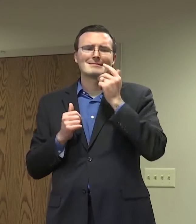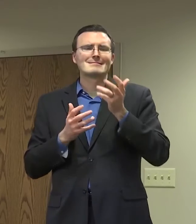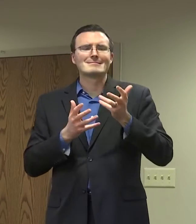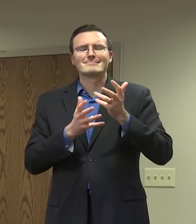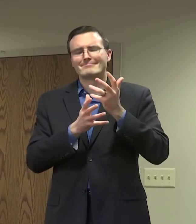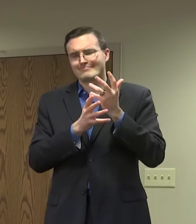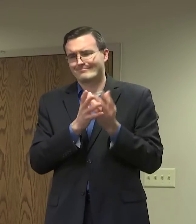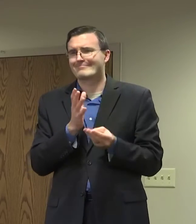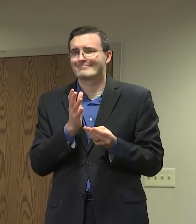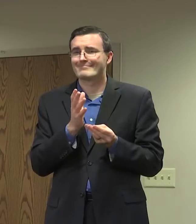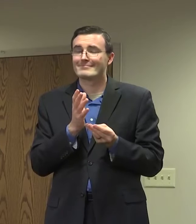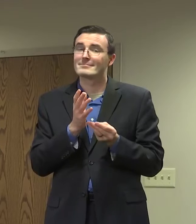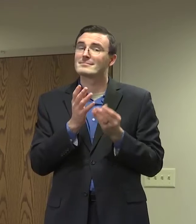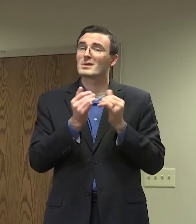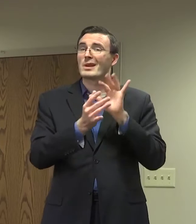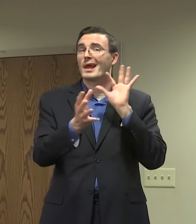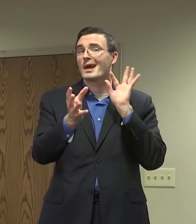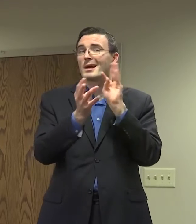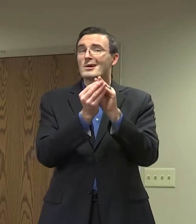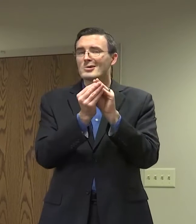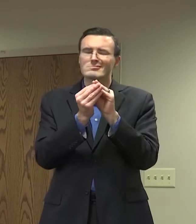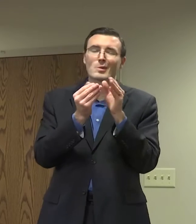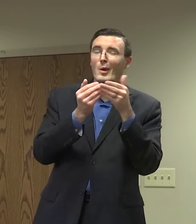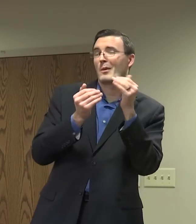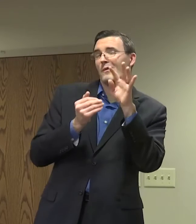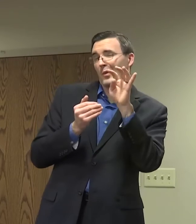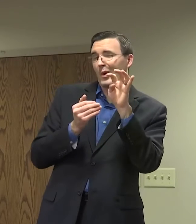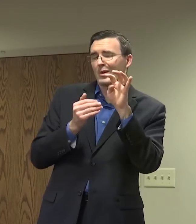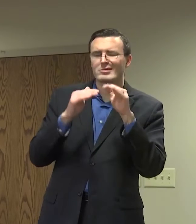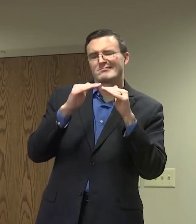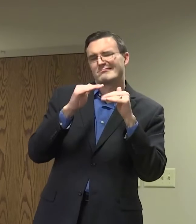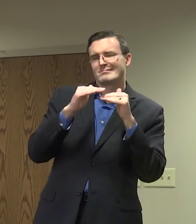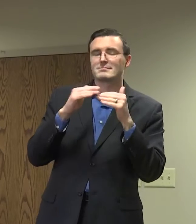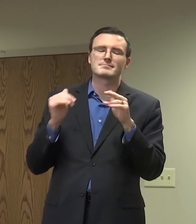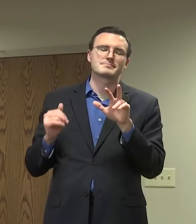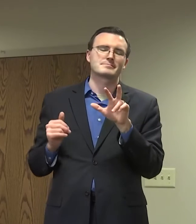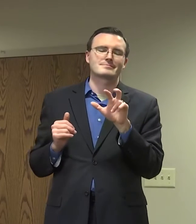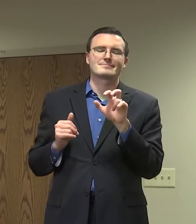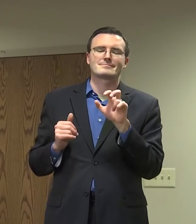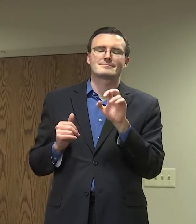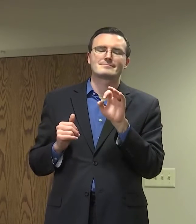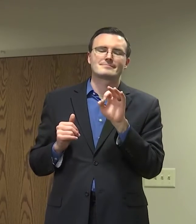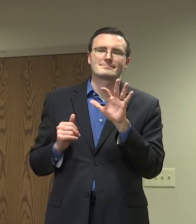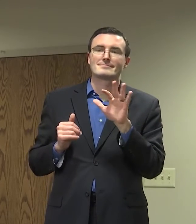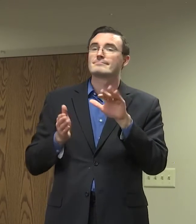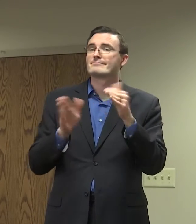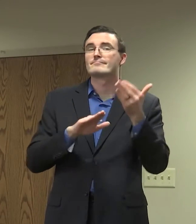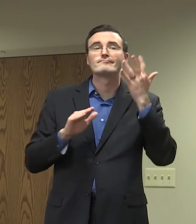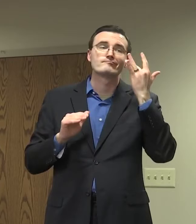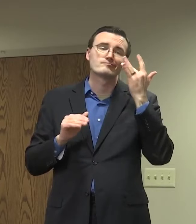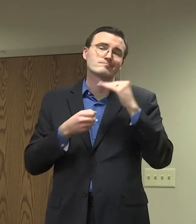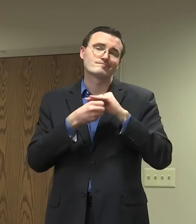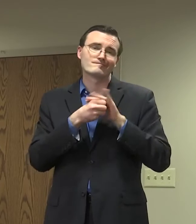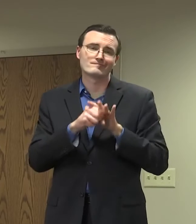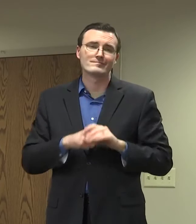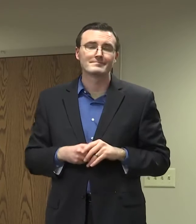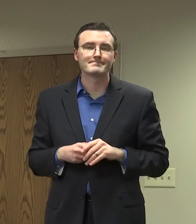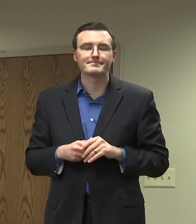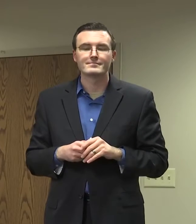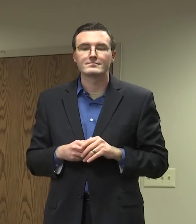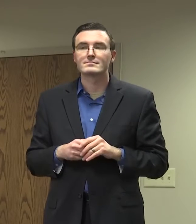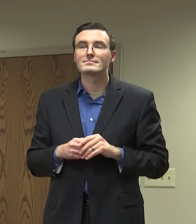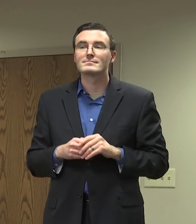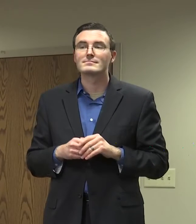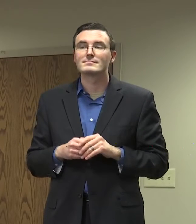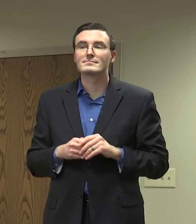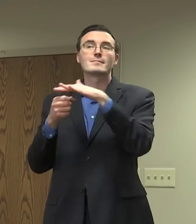residents at 395 residents to COVID-19. No new locations of concern are being reported. And